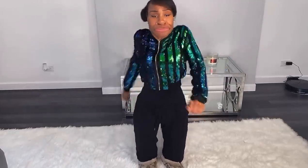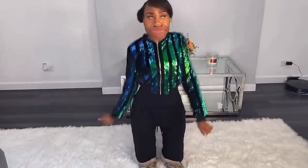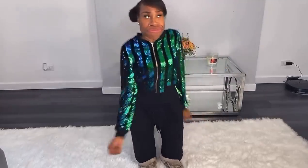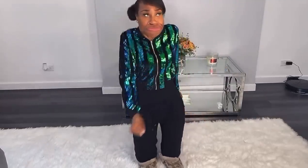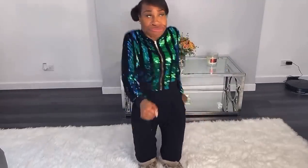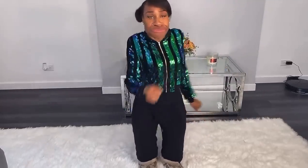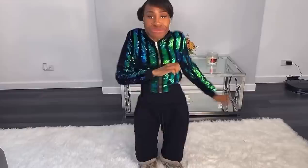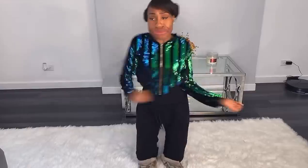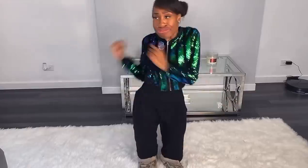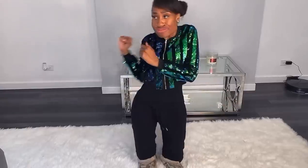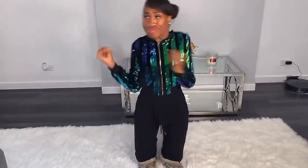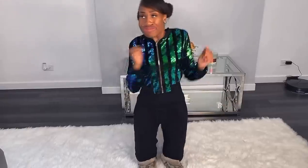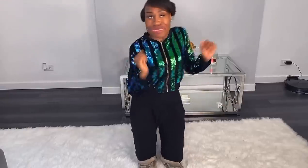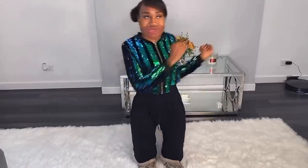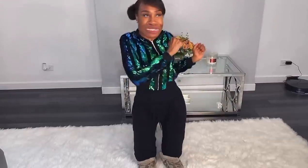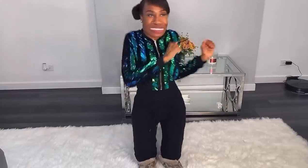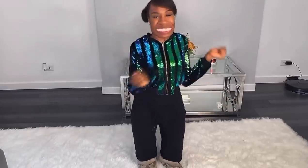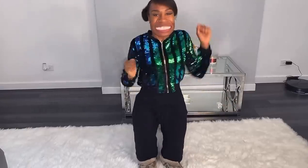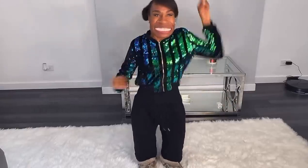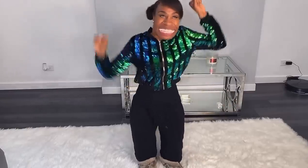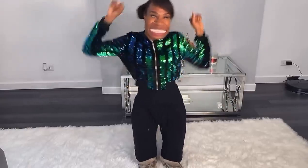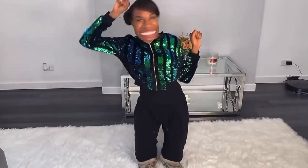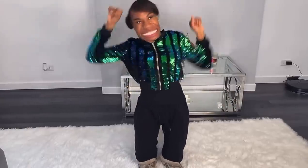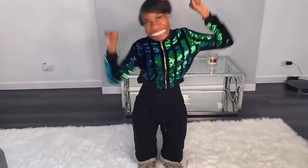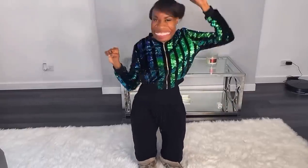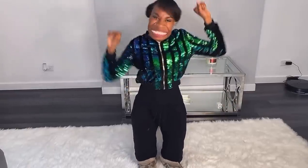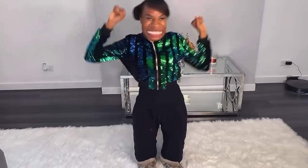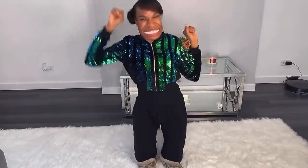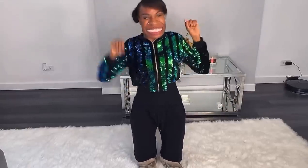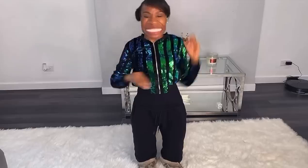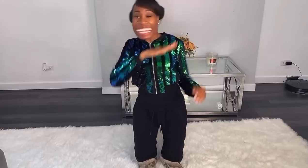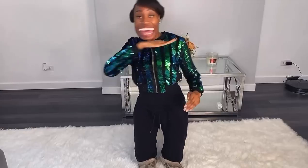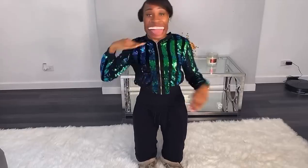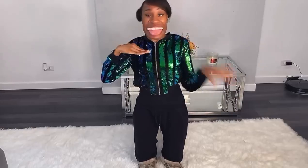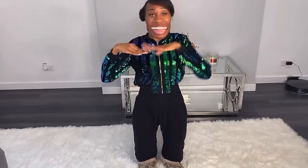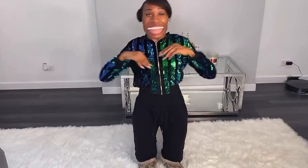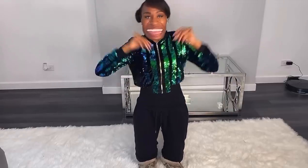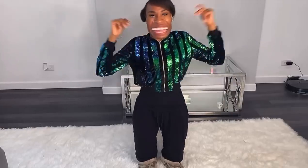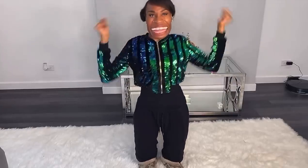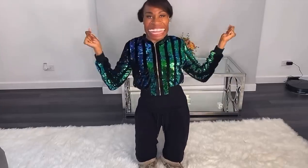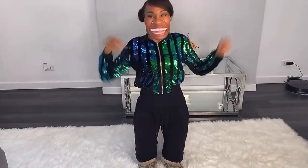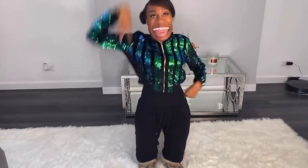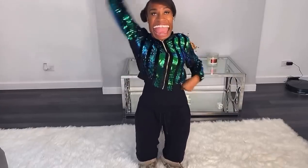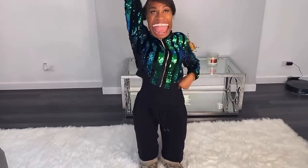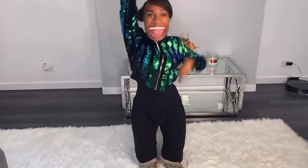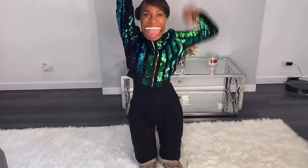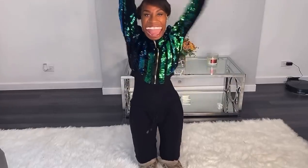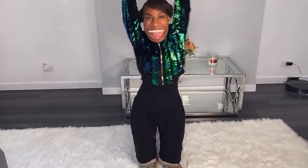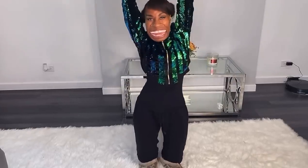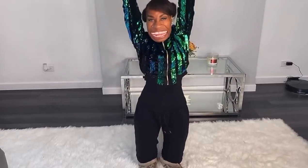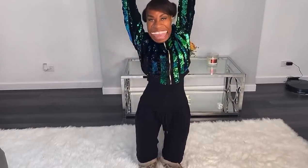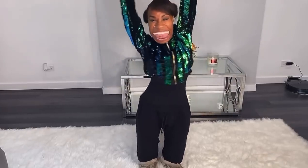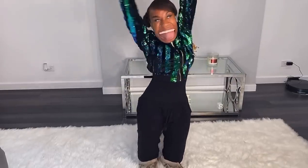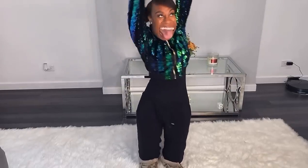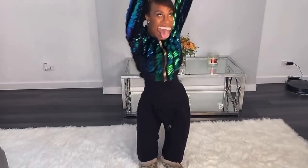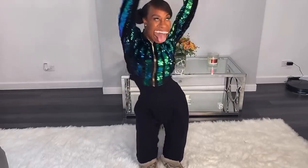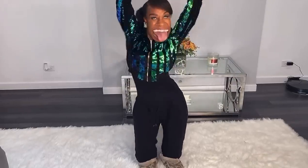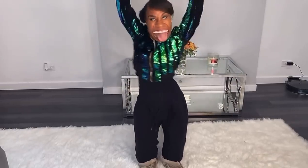every time we turn our heads you're always into trouble with pretty pigtails and a smile that makes us giggle what can we say that's just Coco